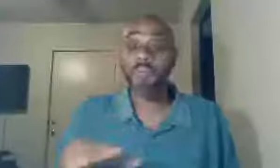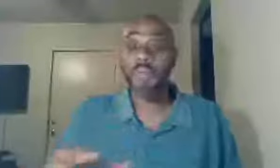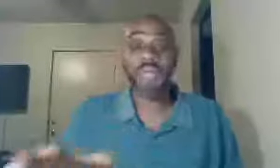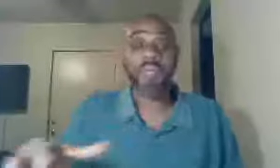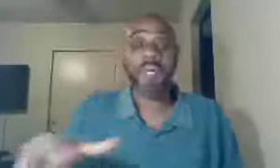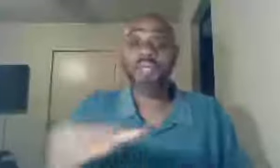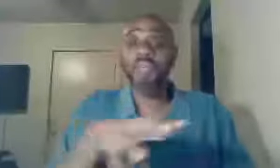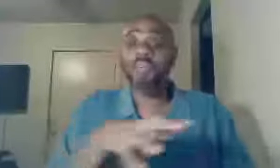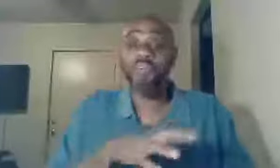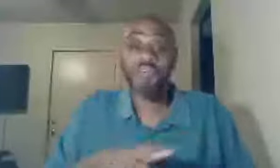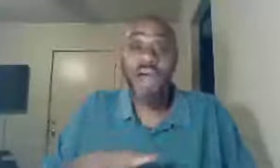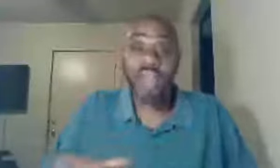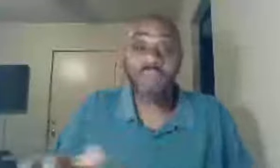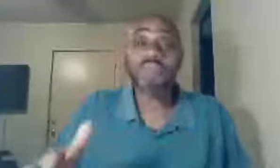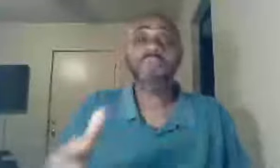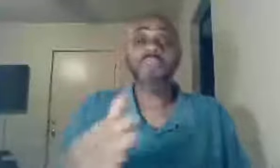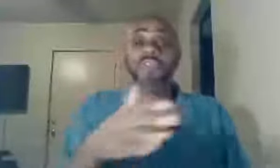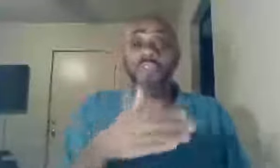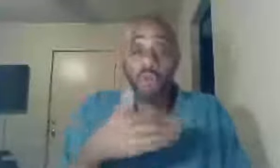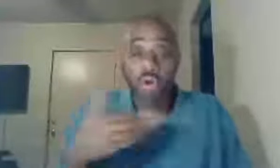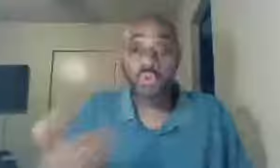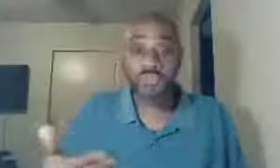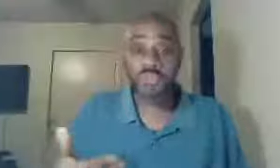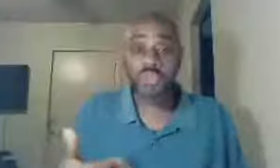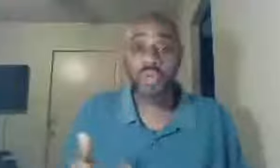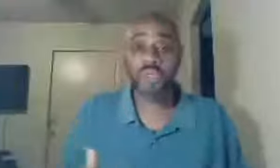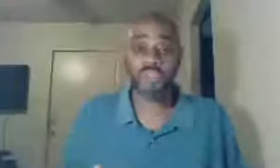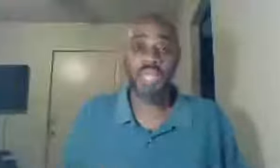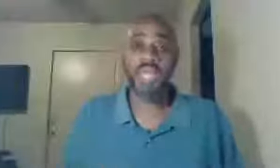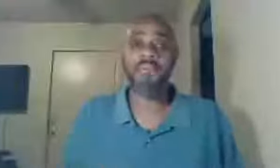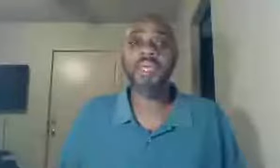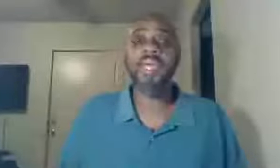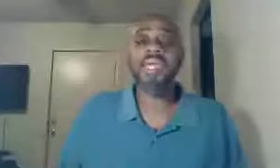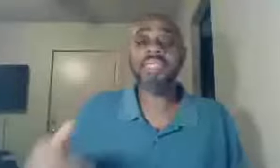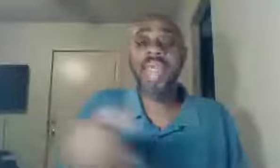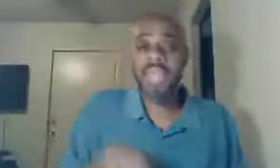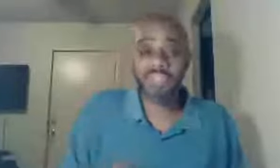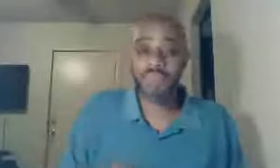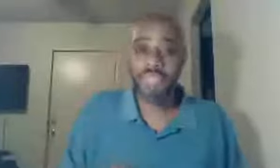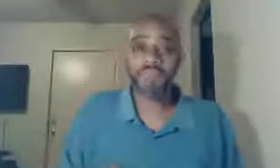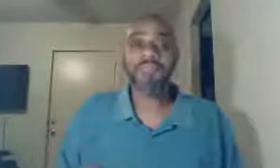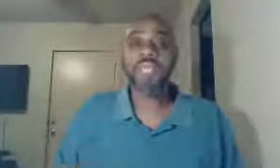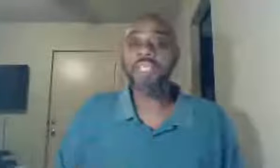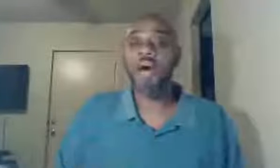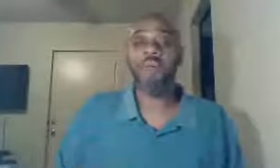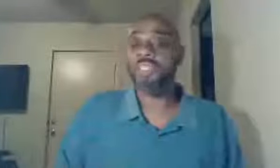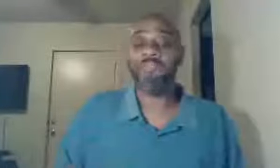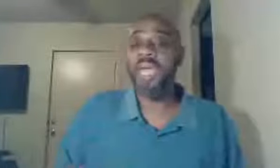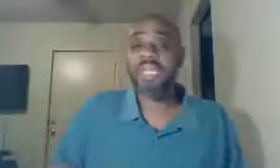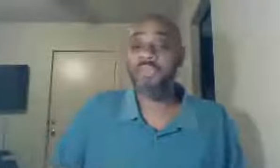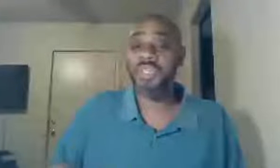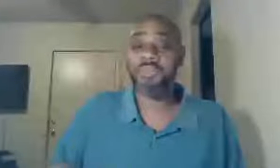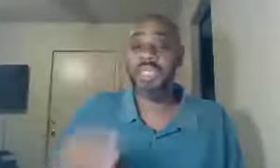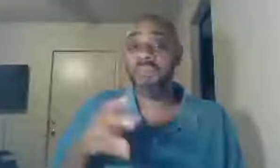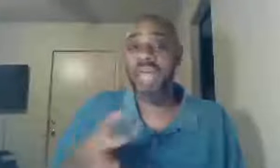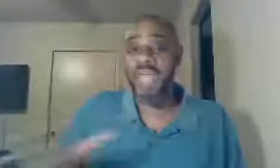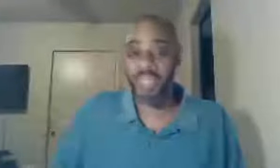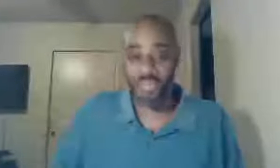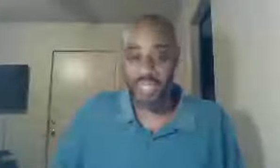if you follow through, you understand, he's answering, he's almost debating, with himself, answering,